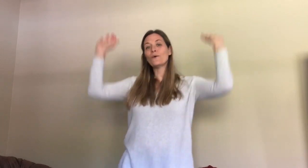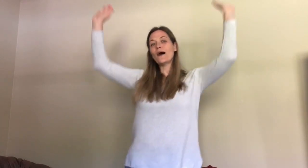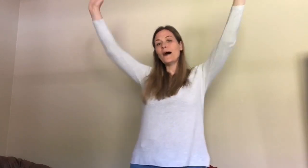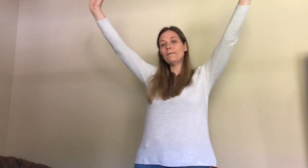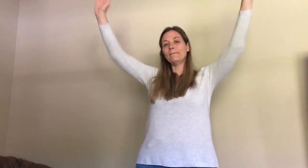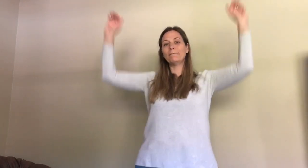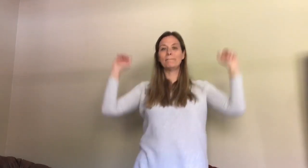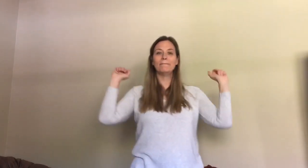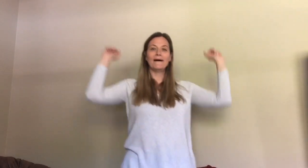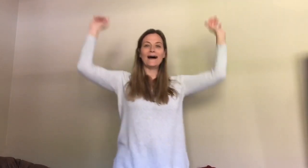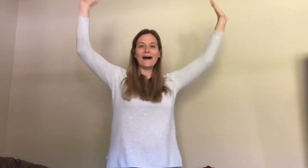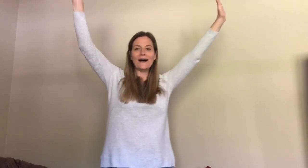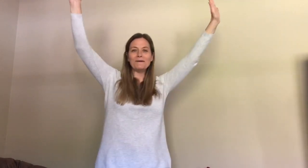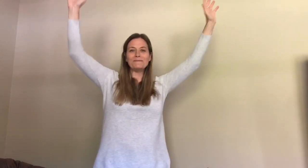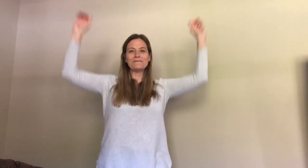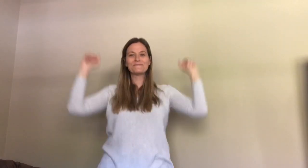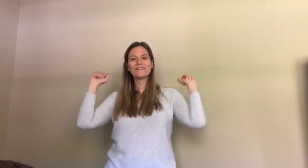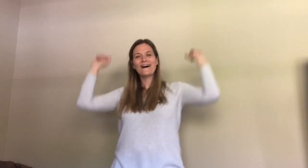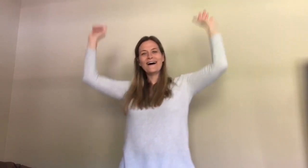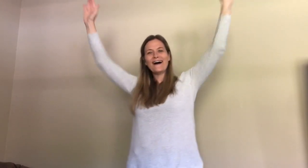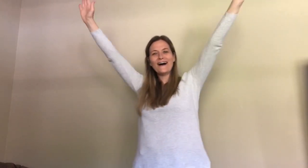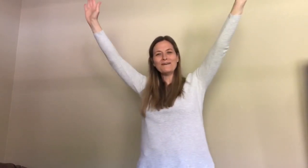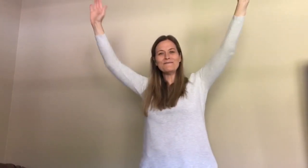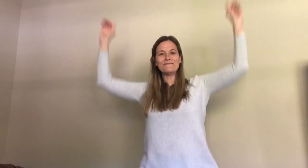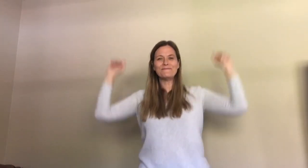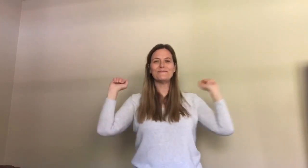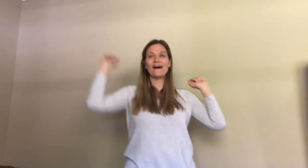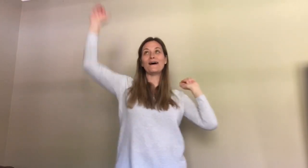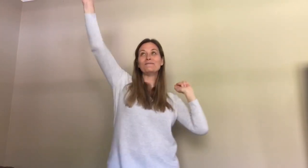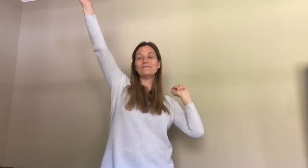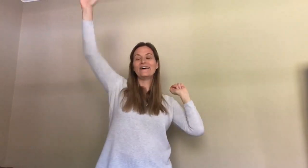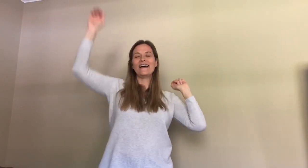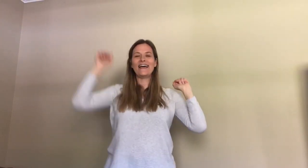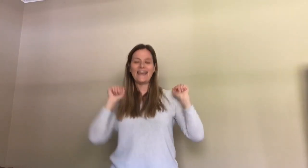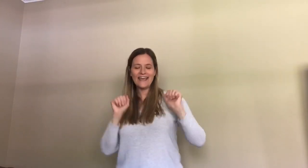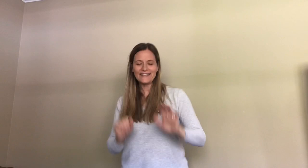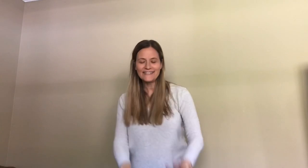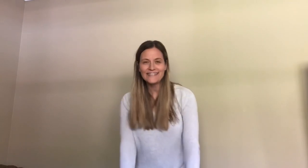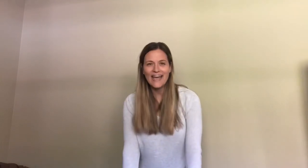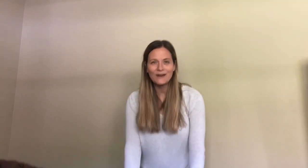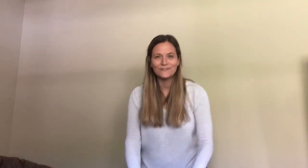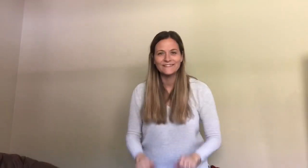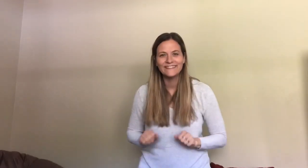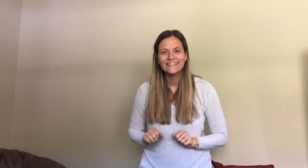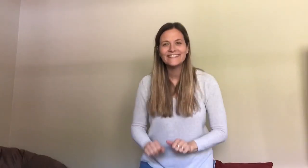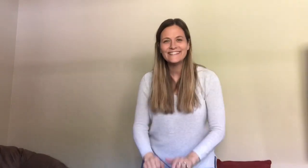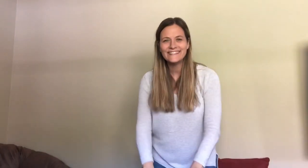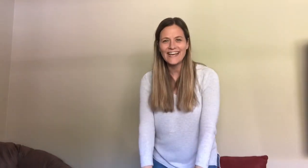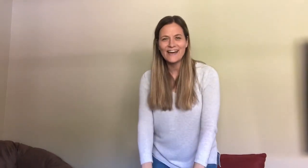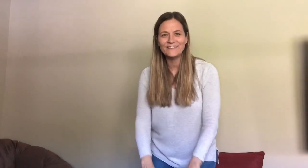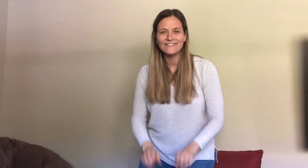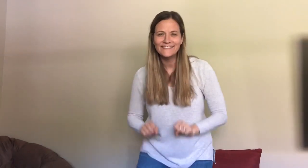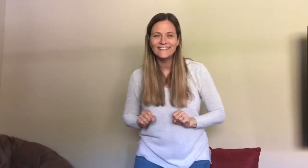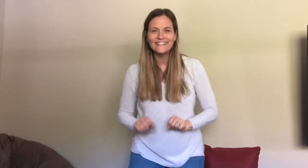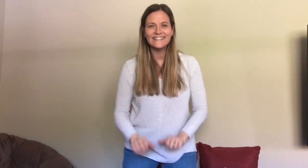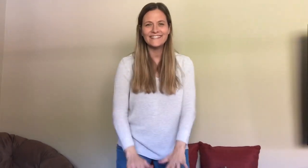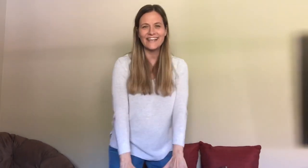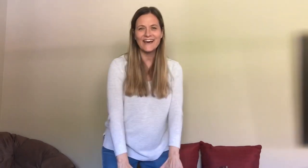up up up up and down down down